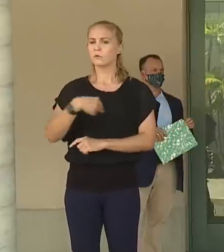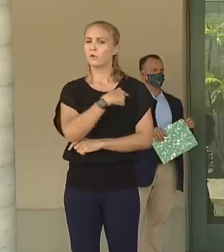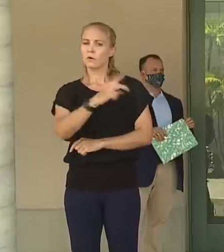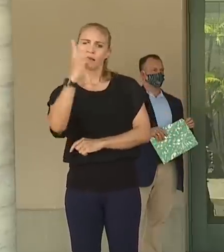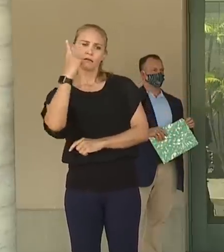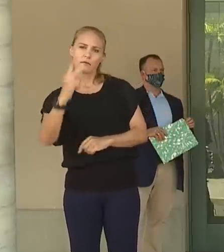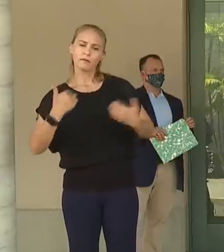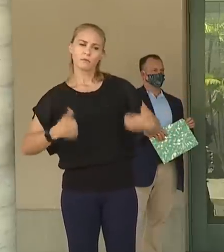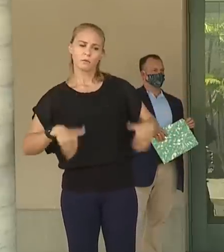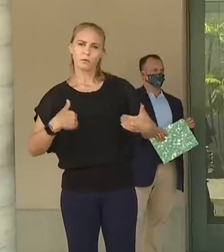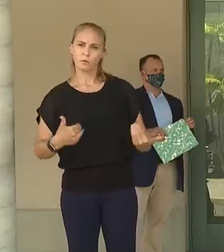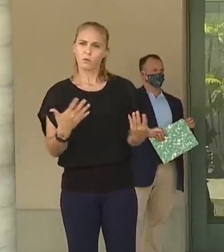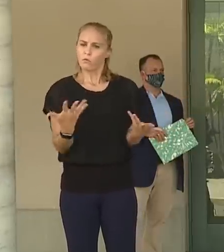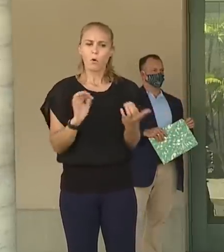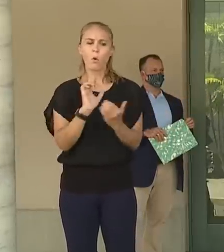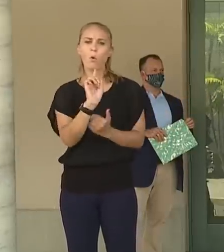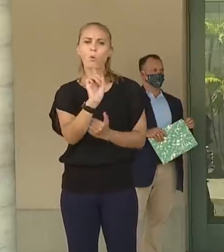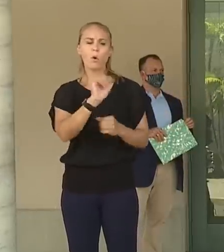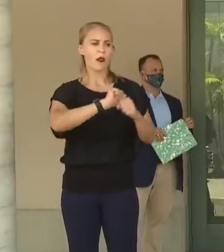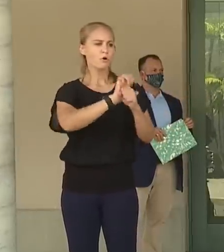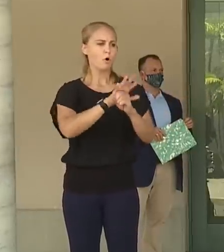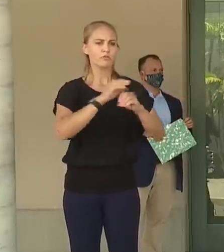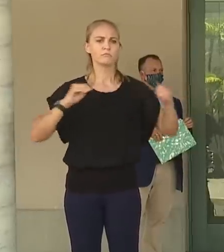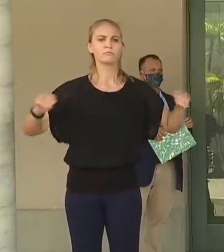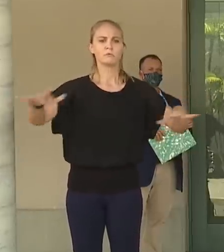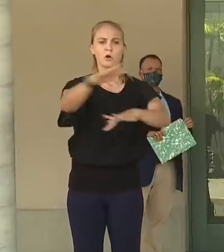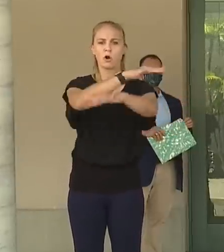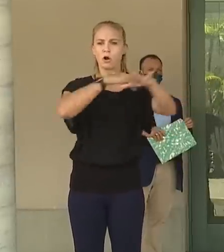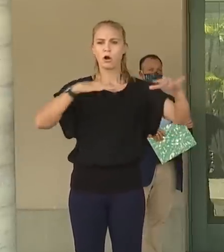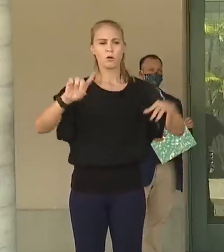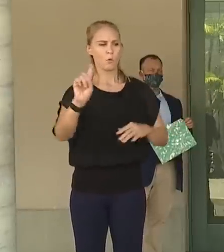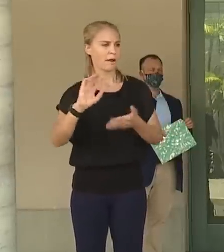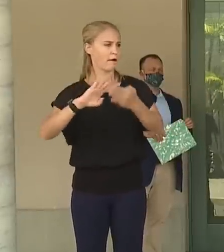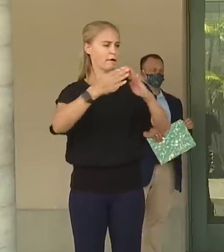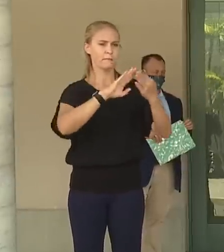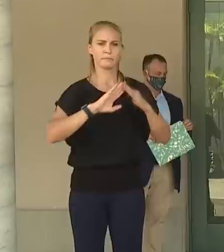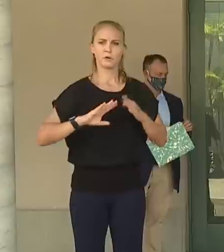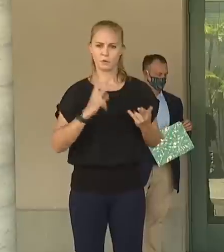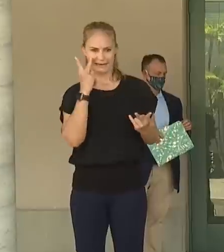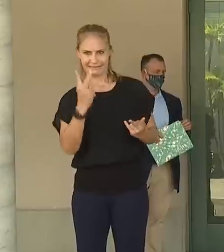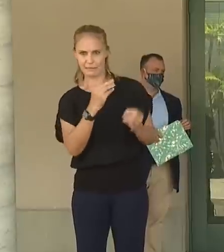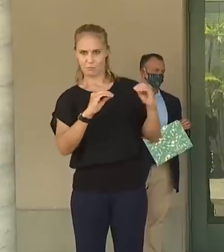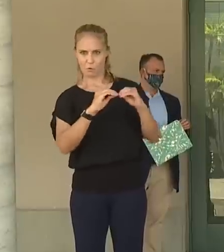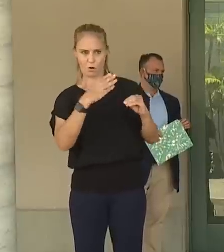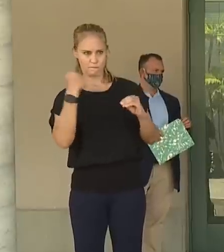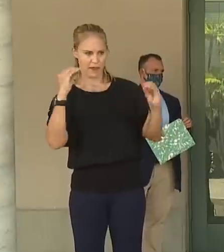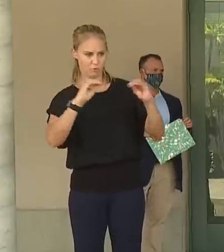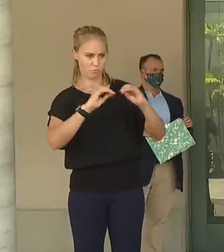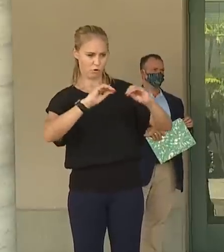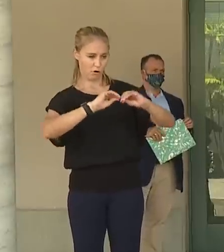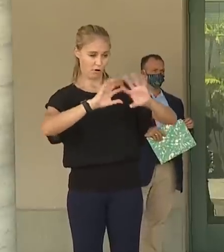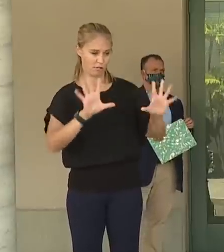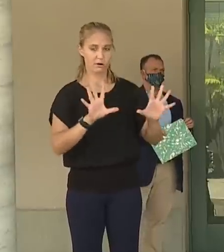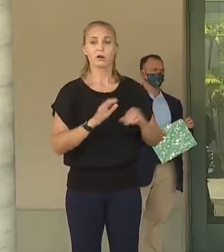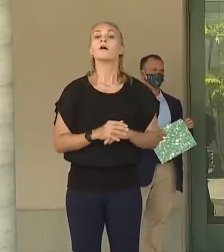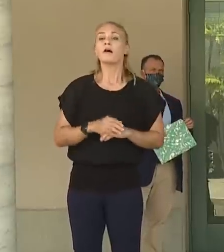what the circulation of COVID-19 is in our community. And as the Mayor had said,